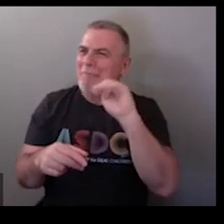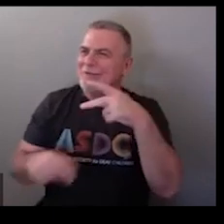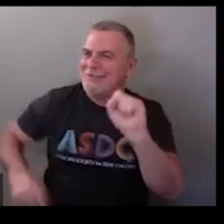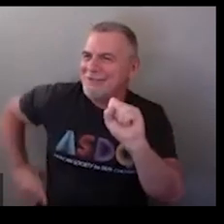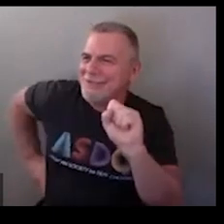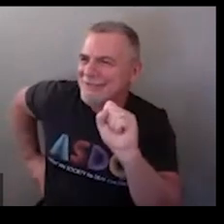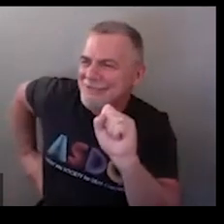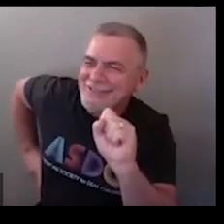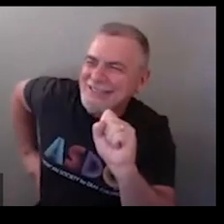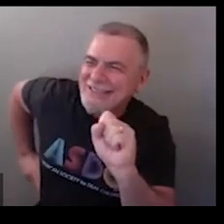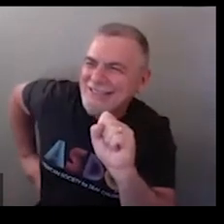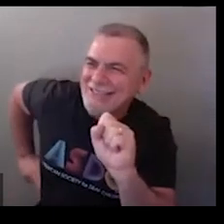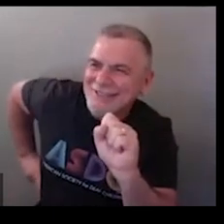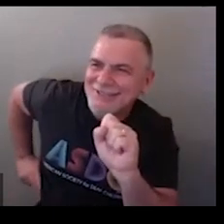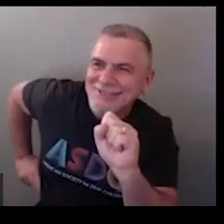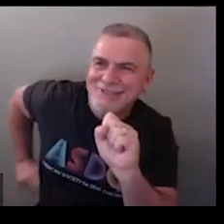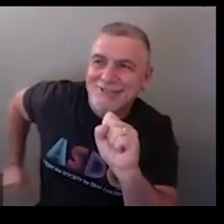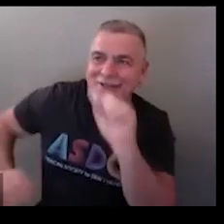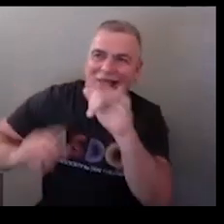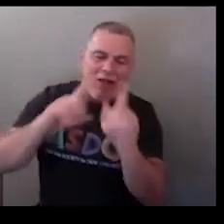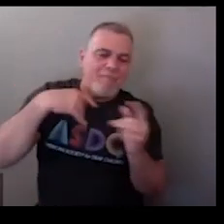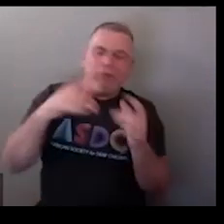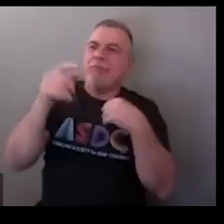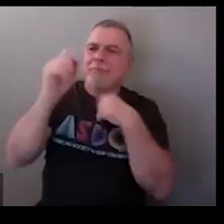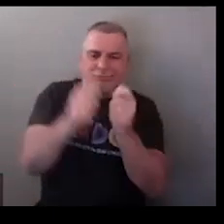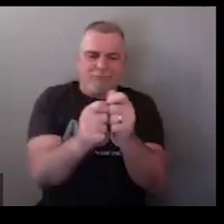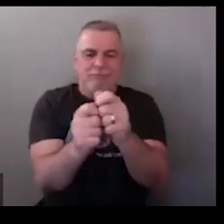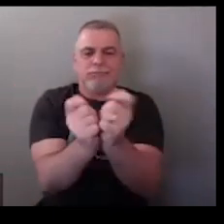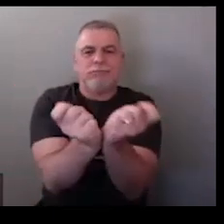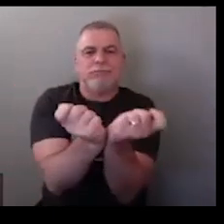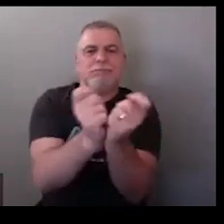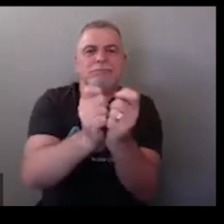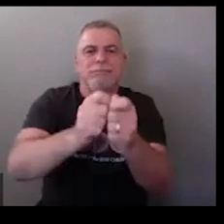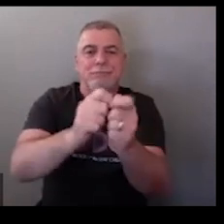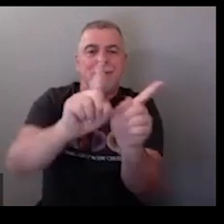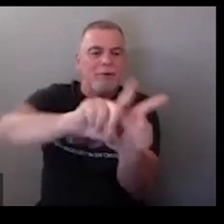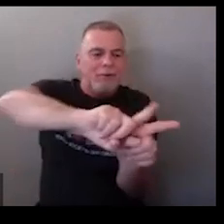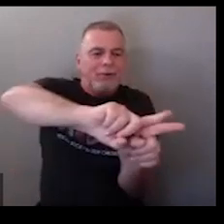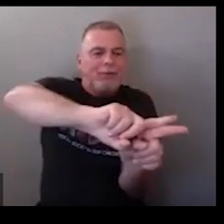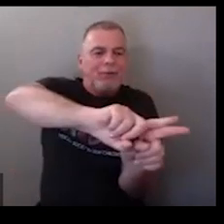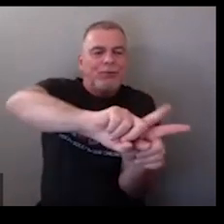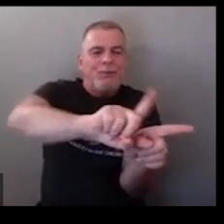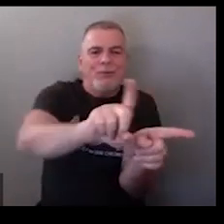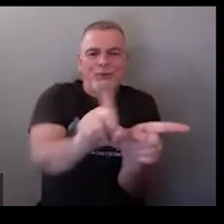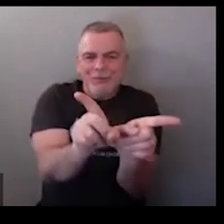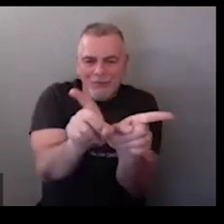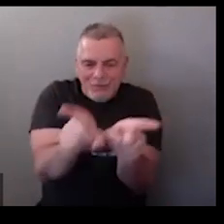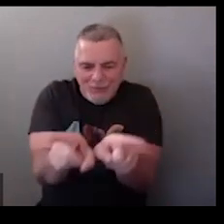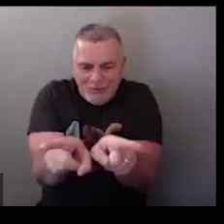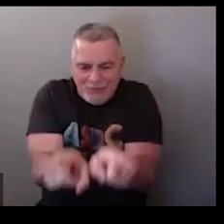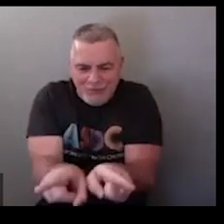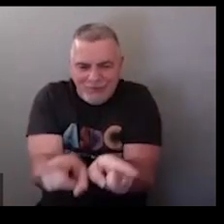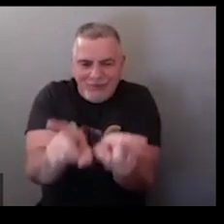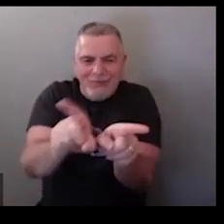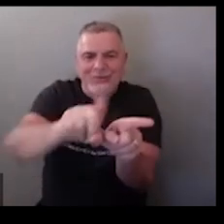I think it's a compass yeah and this is okay all right so if we're if we're correct so that's a protractor okay